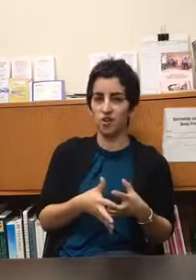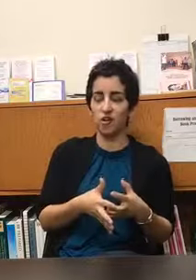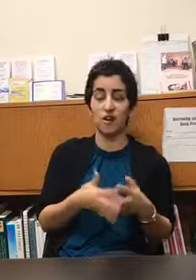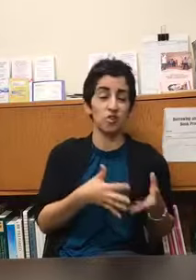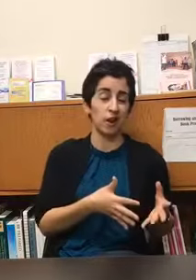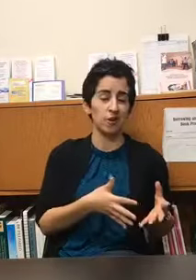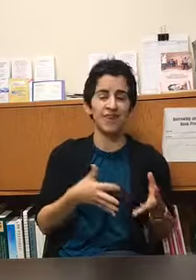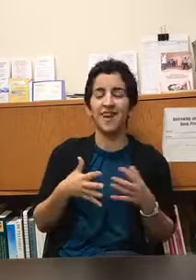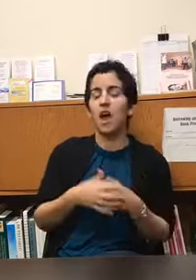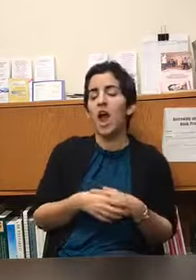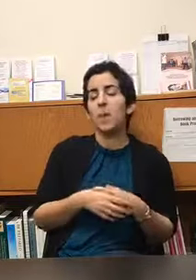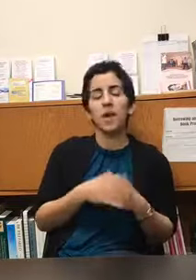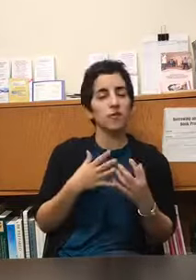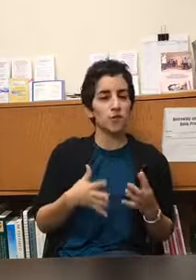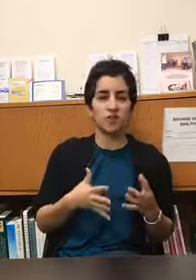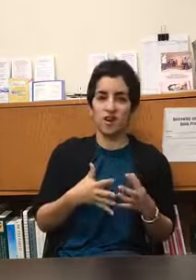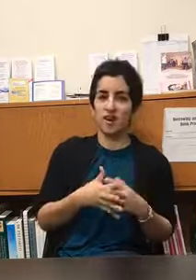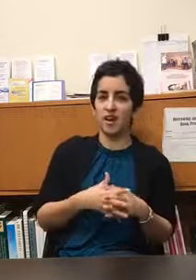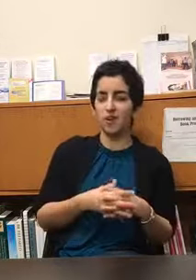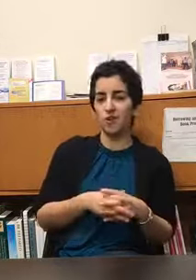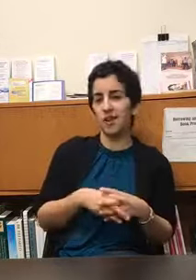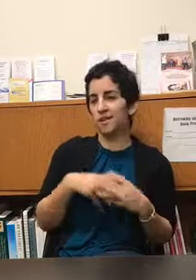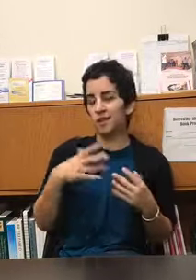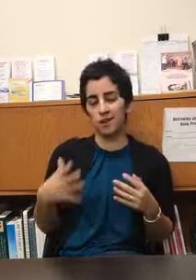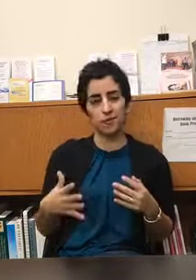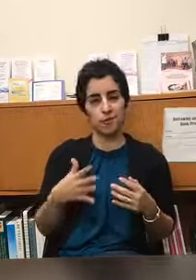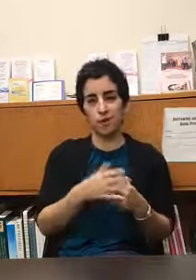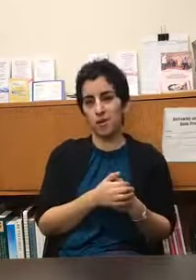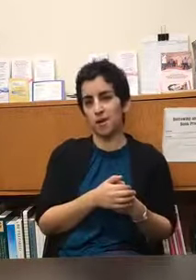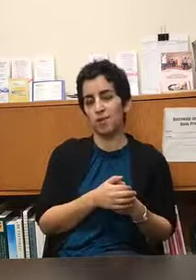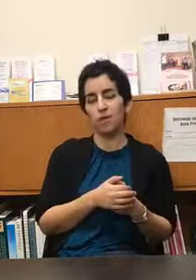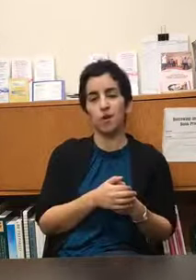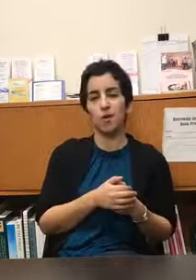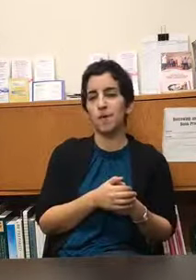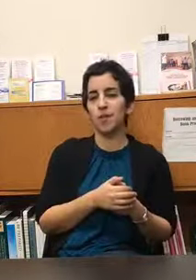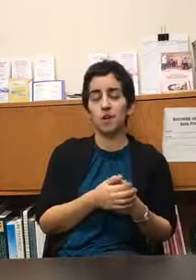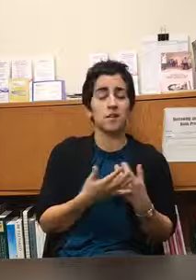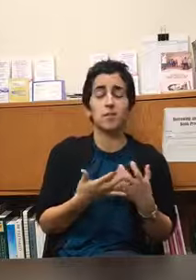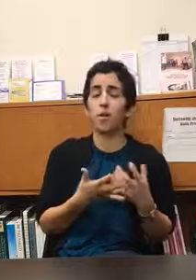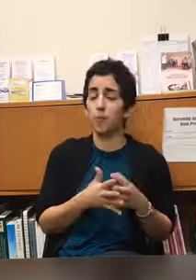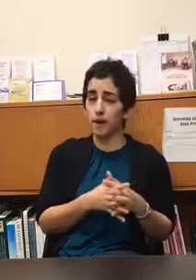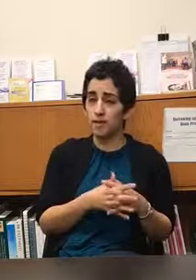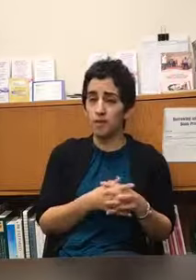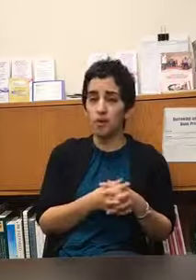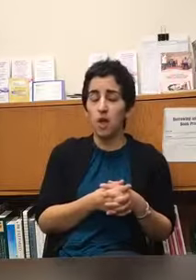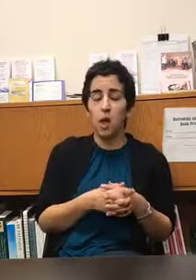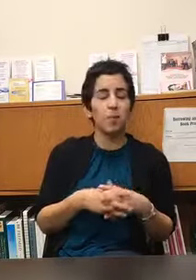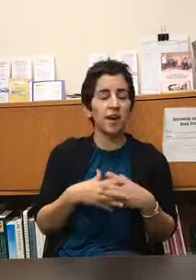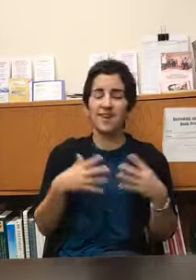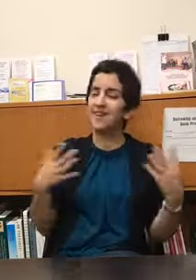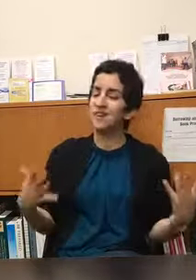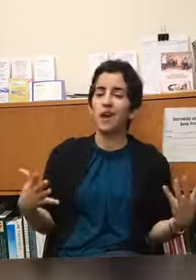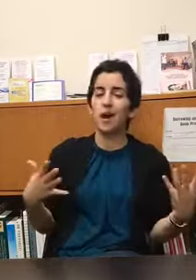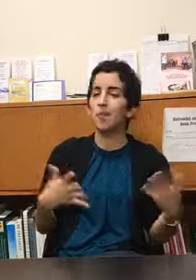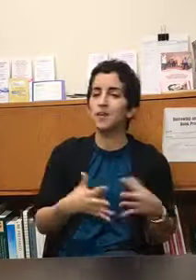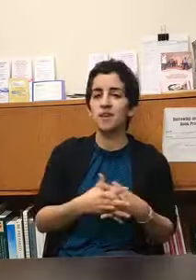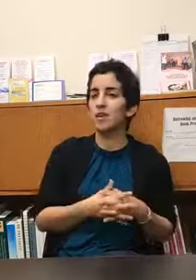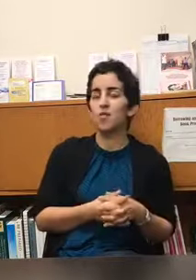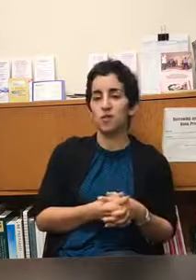and child painfully shy I couldn't ask the kid in front of me you know in math class to borrow a pencil but I could get up and sing in front of